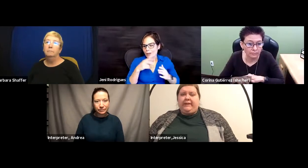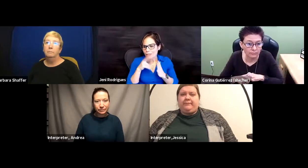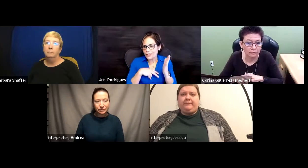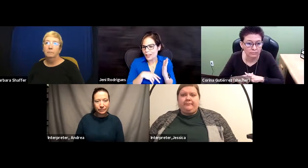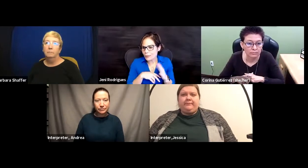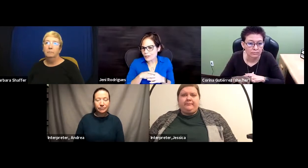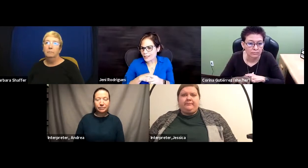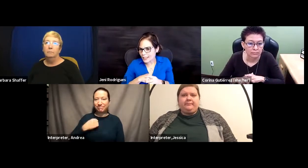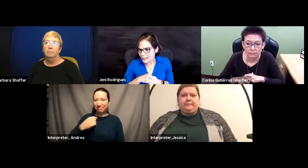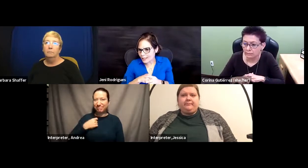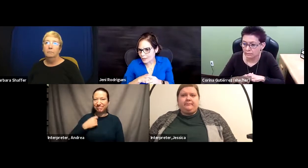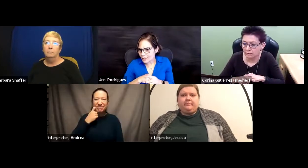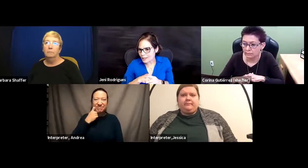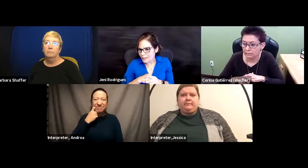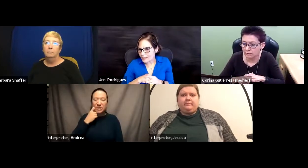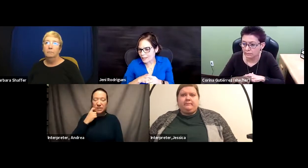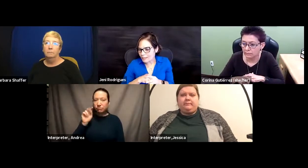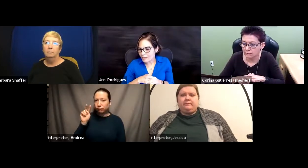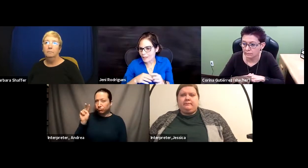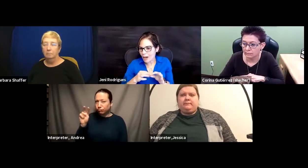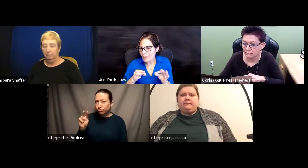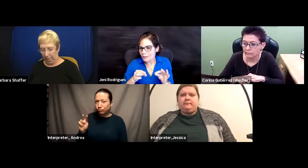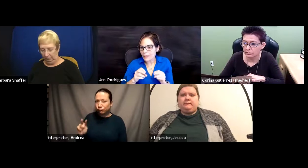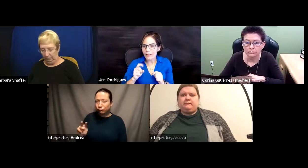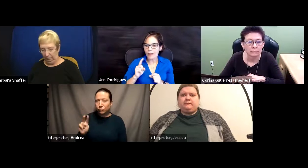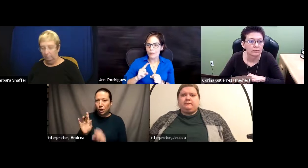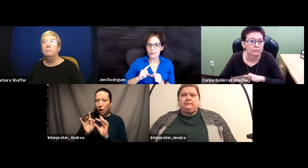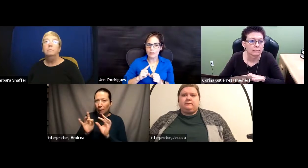I was just, I was just seeing that there was a comment, but I will.